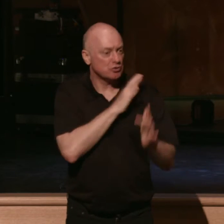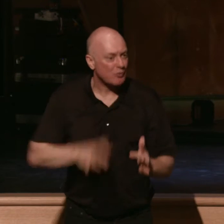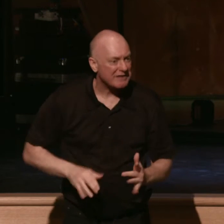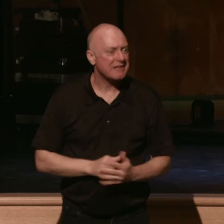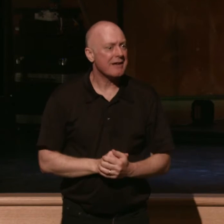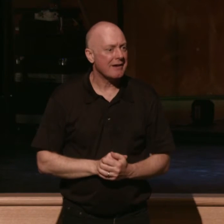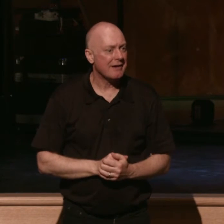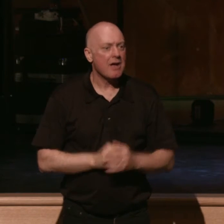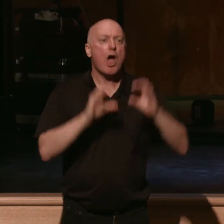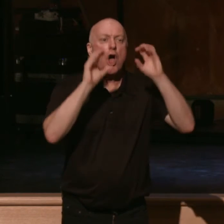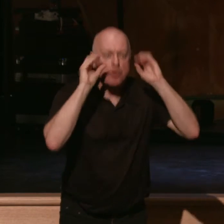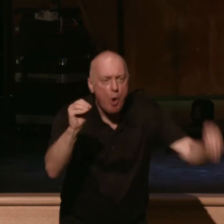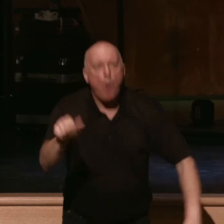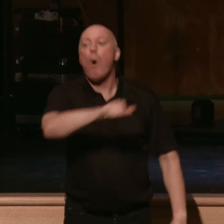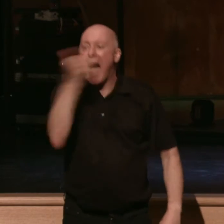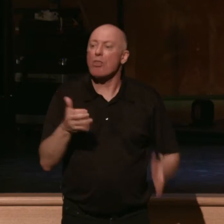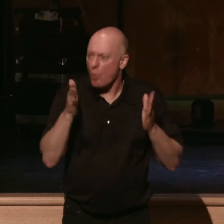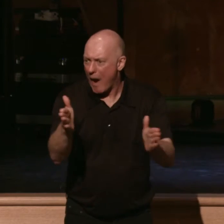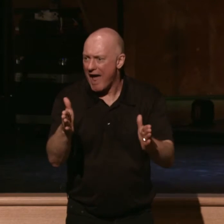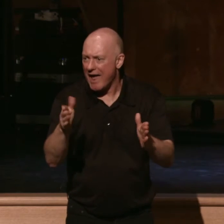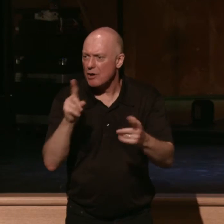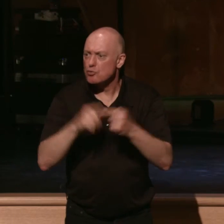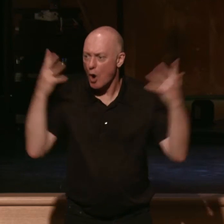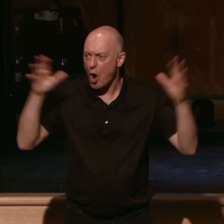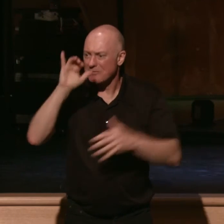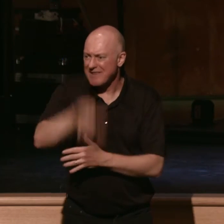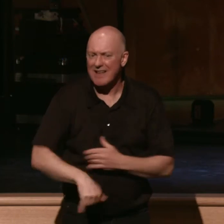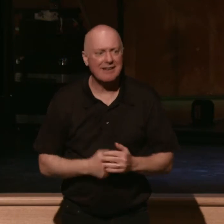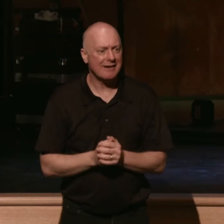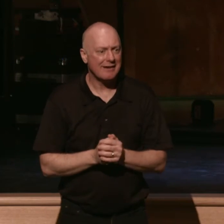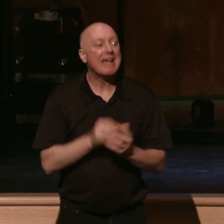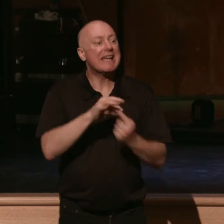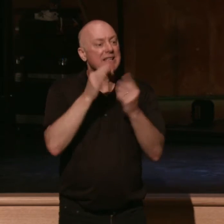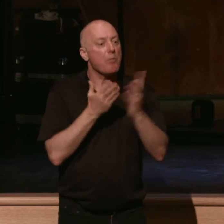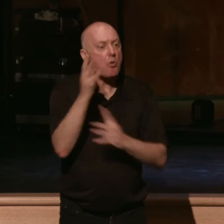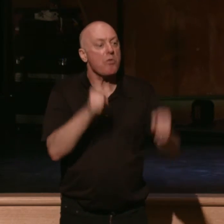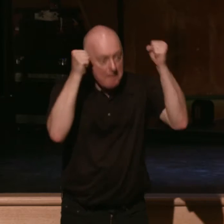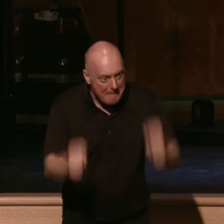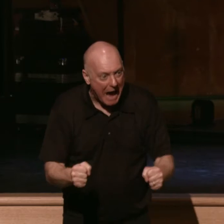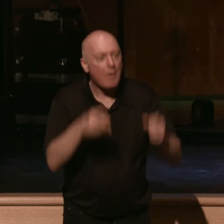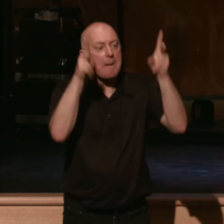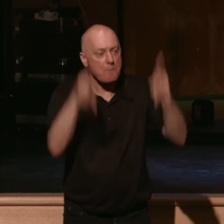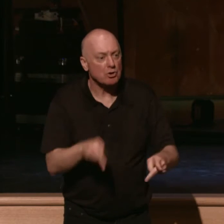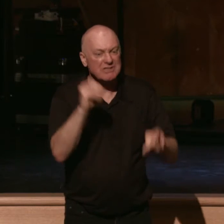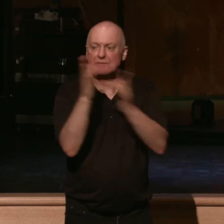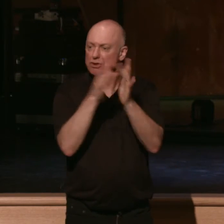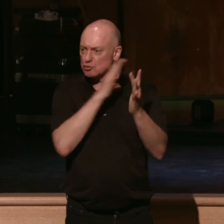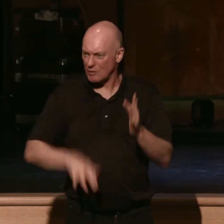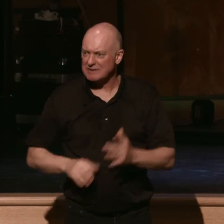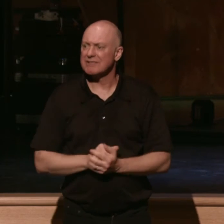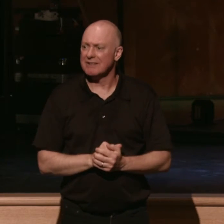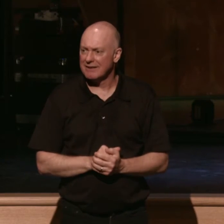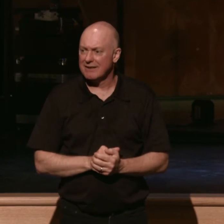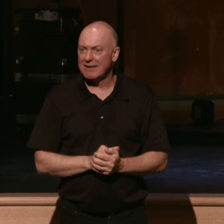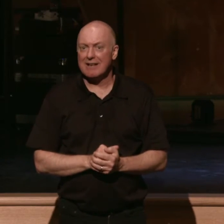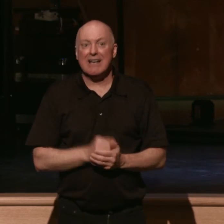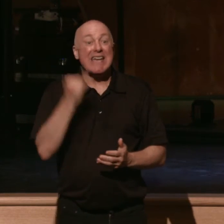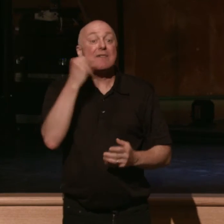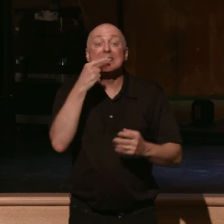There is no other way to accomplish this except through the power and the person of Jesus Christ. If I said to you tonight, hey,